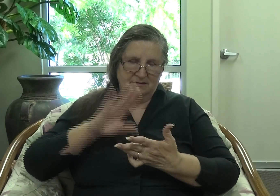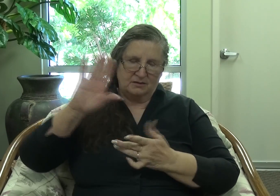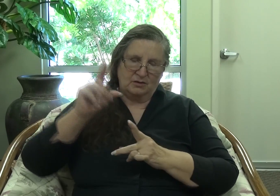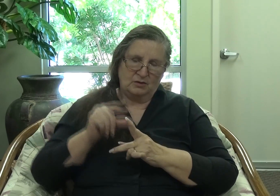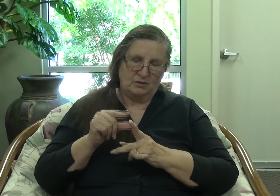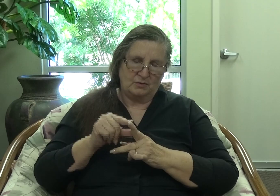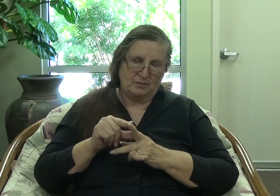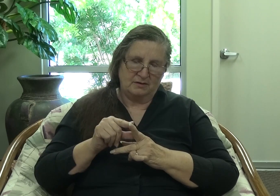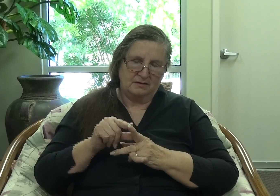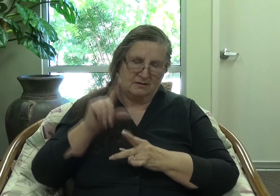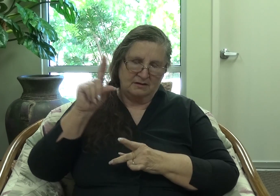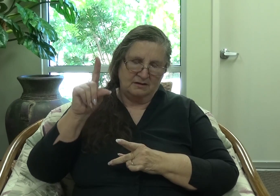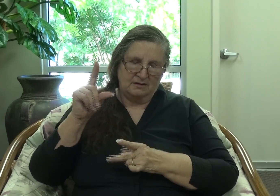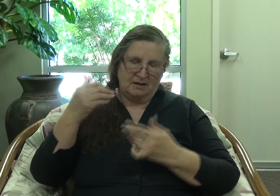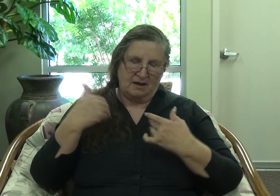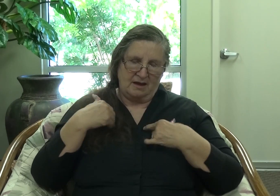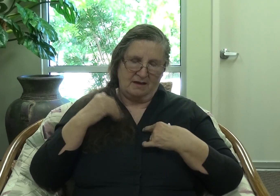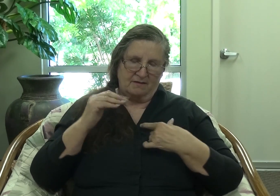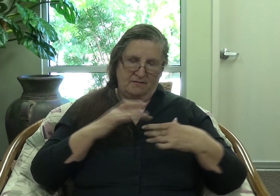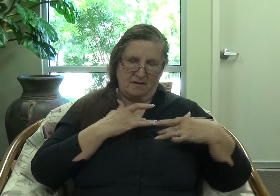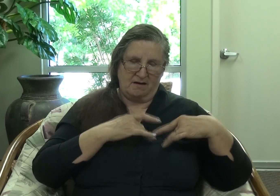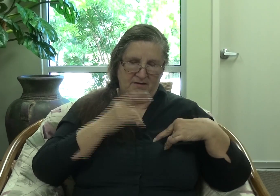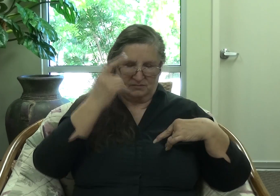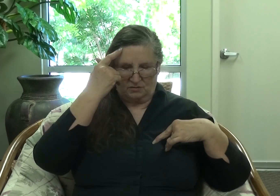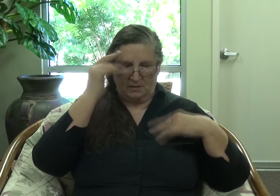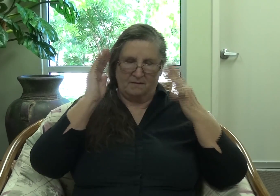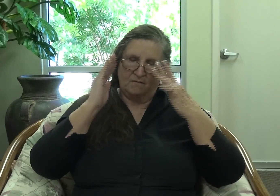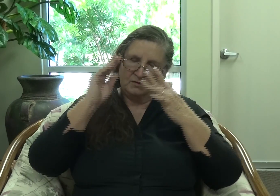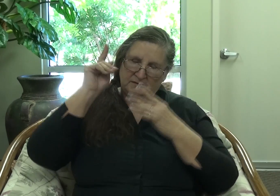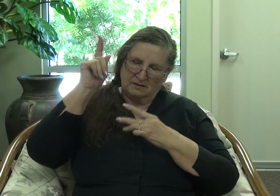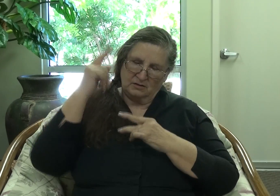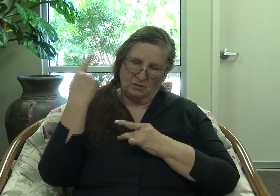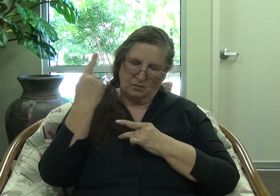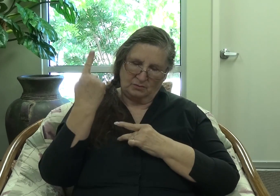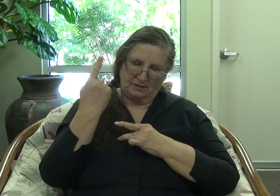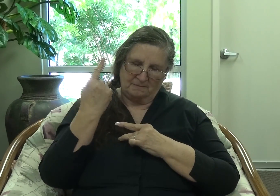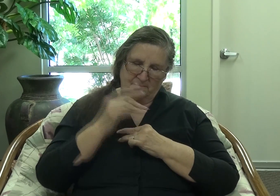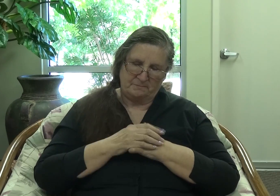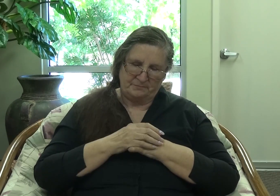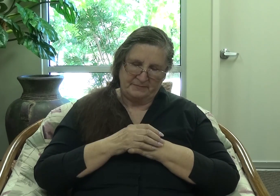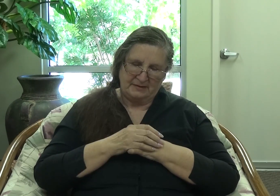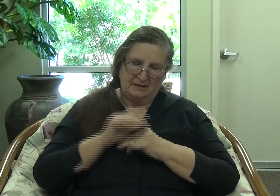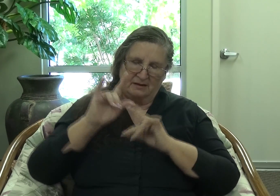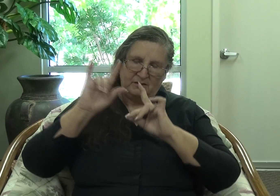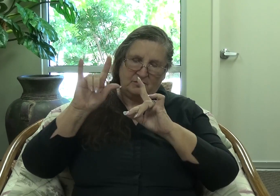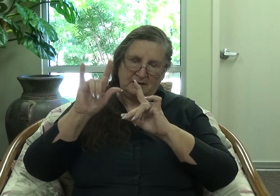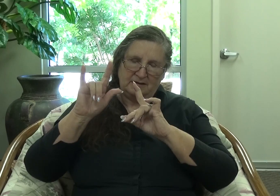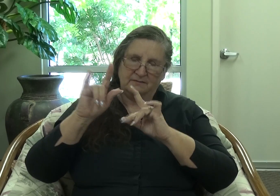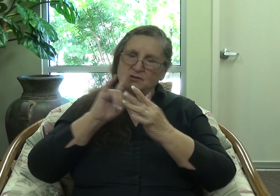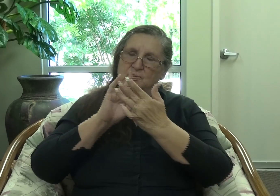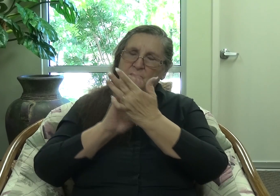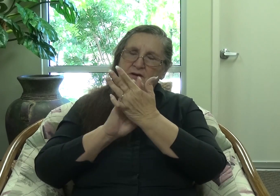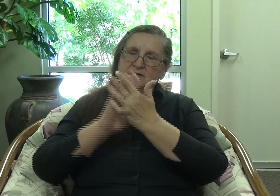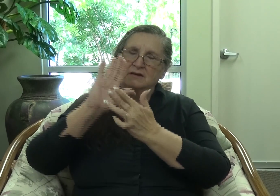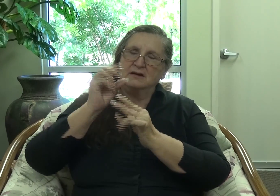that you would just have our hearts and our minds just focused on you, Lord, and you only. We love you and we praise you. In your name we pray. Amen.